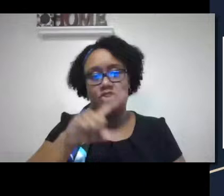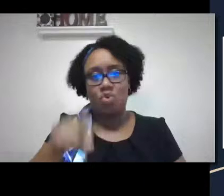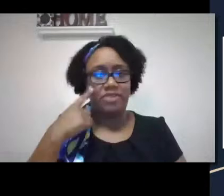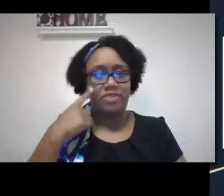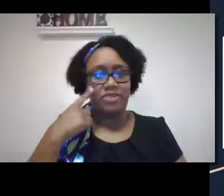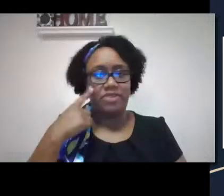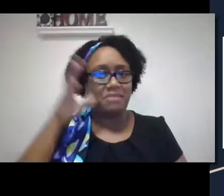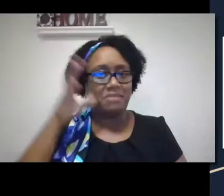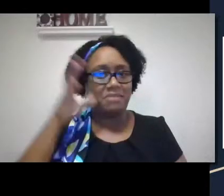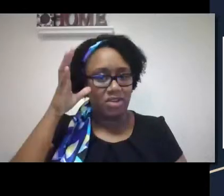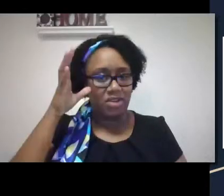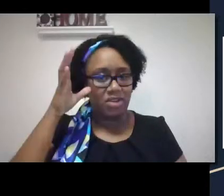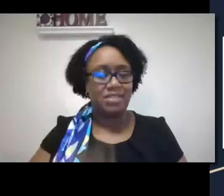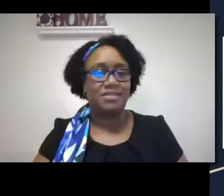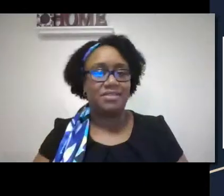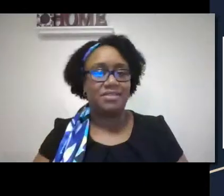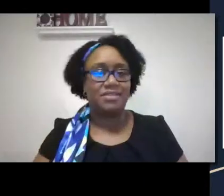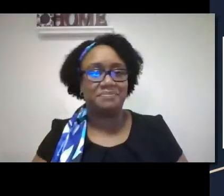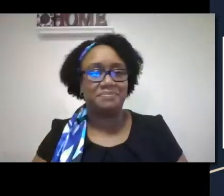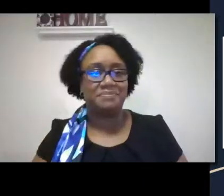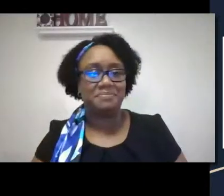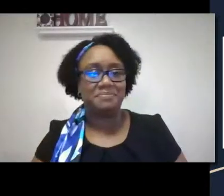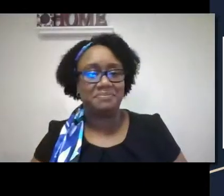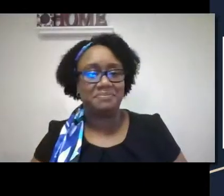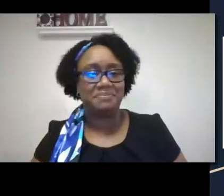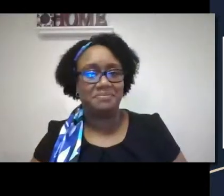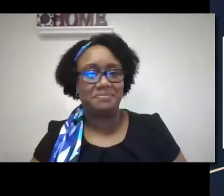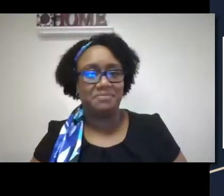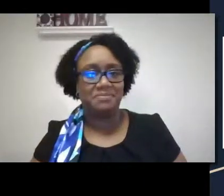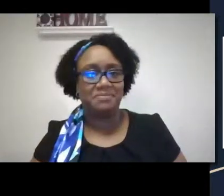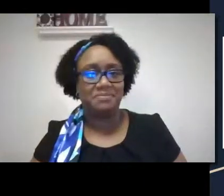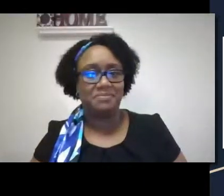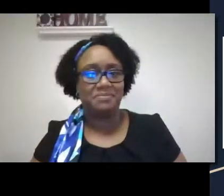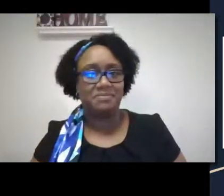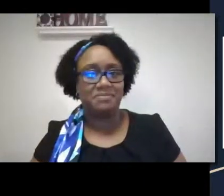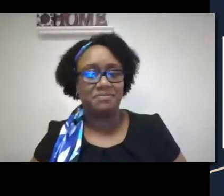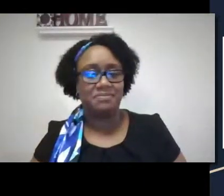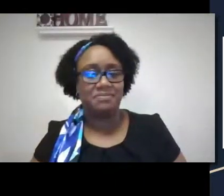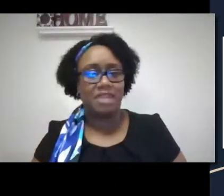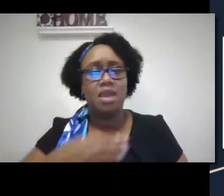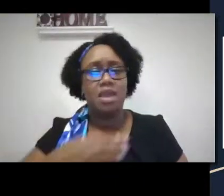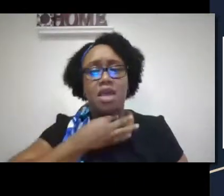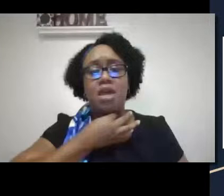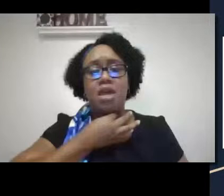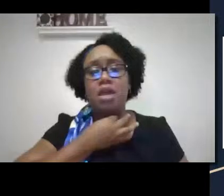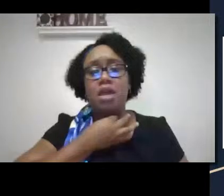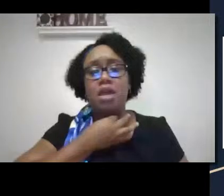As I wrap up, I have discussion questions that I'd like to ask parents.